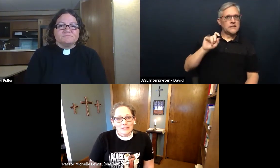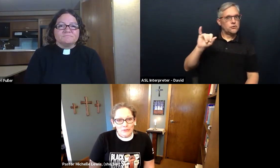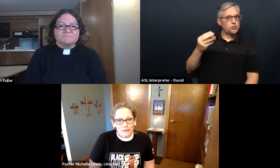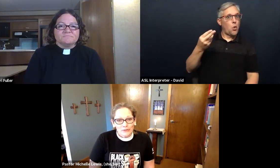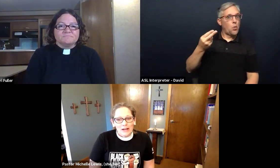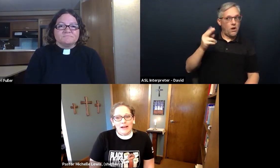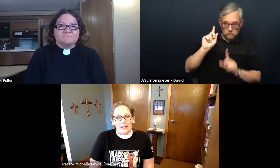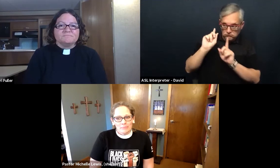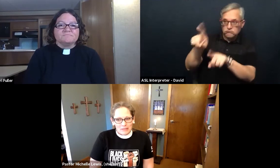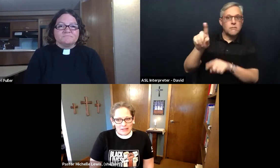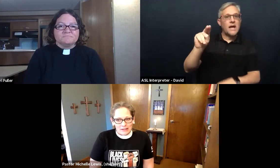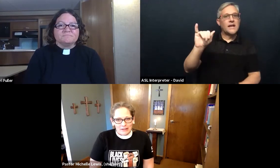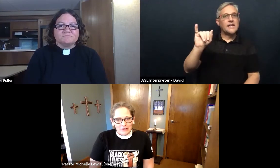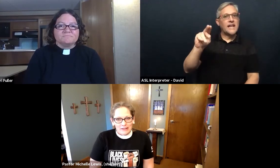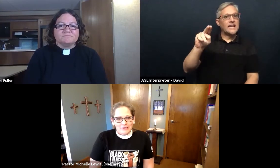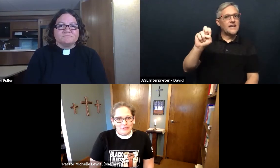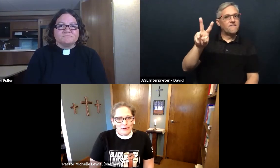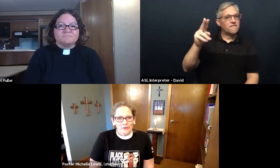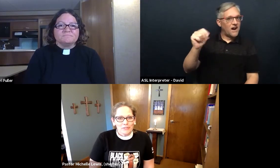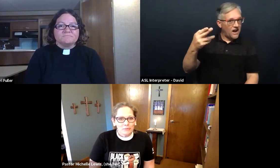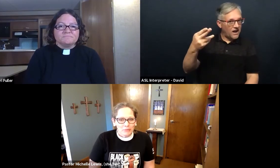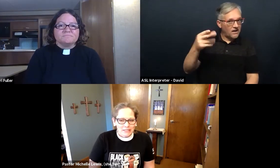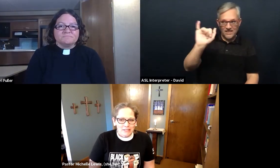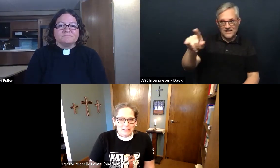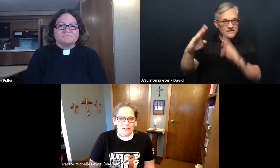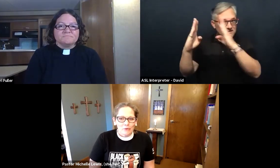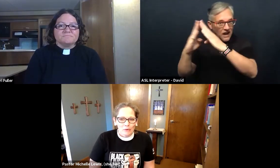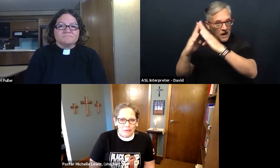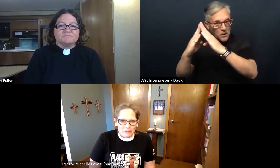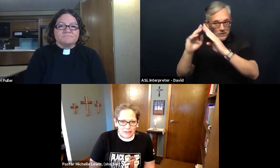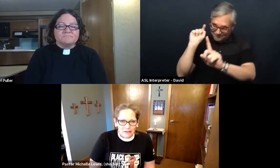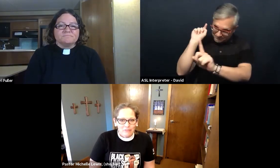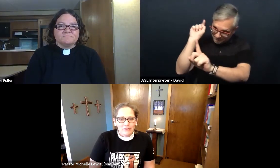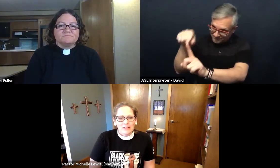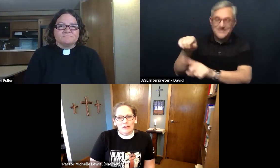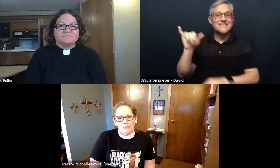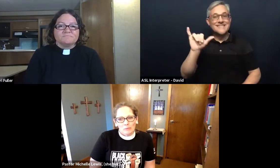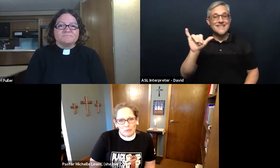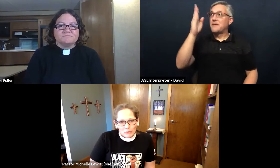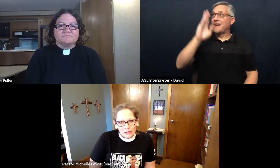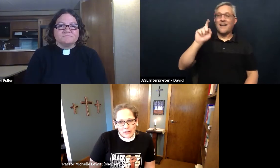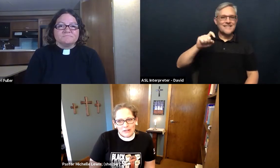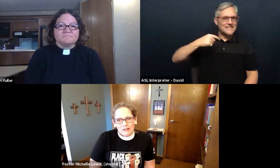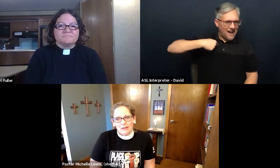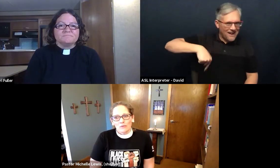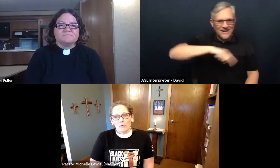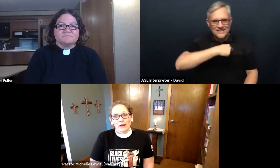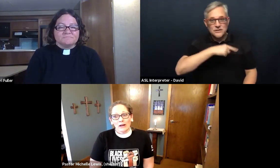you and me to go to the places where we live where we work where